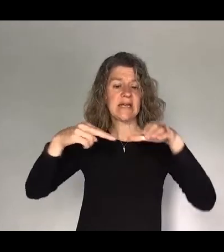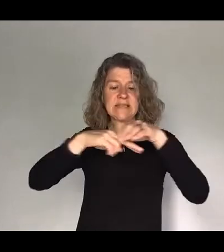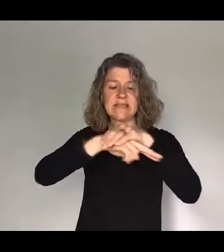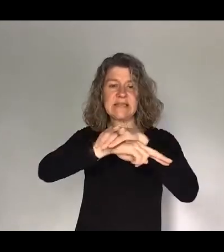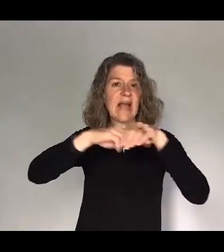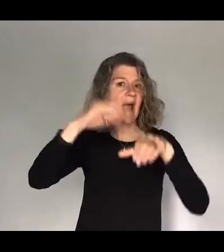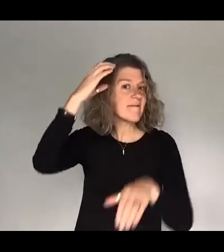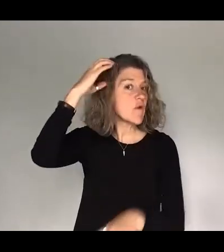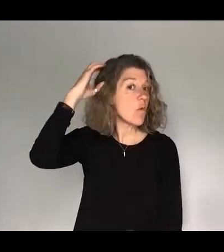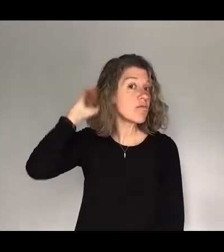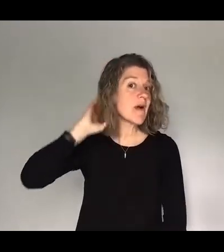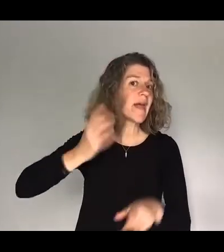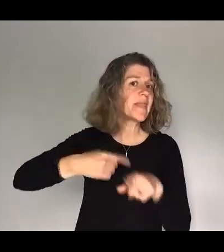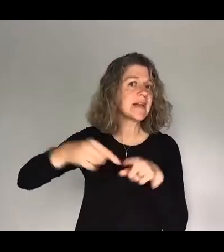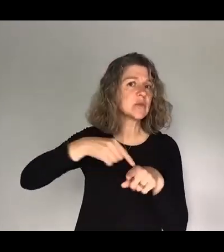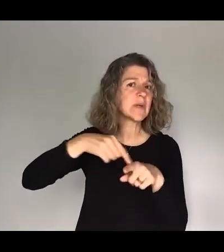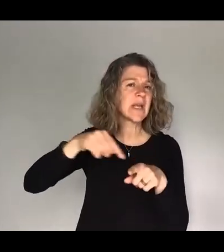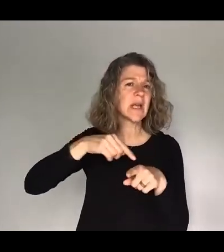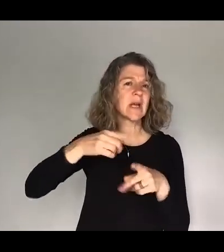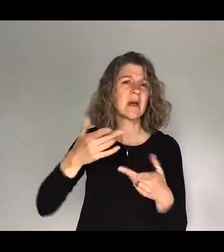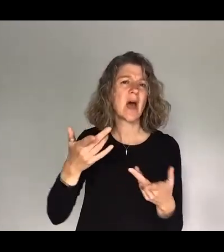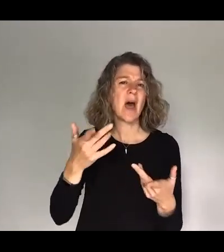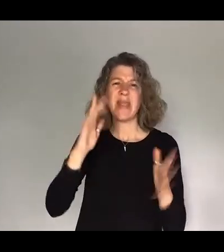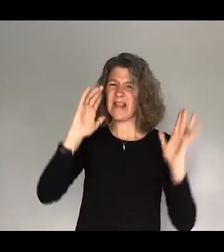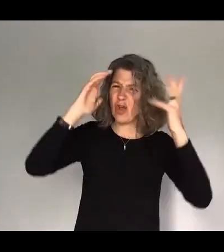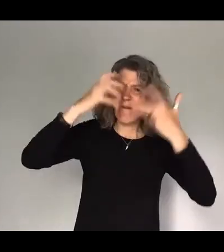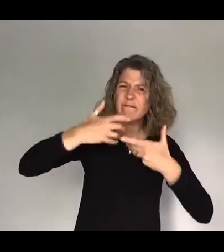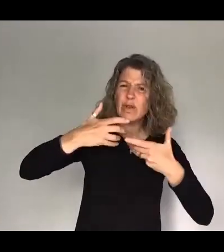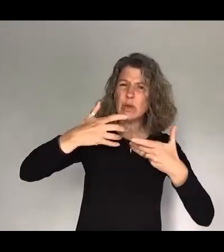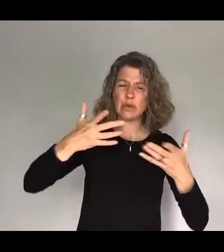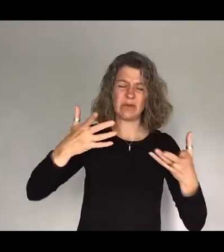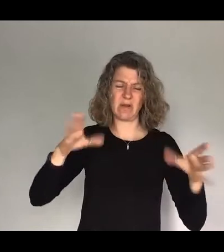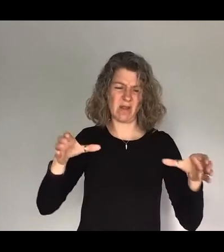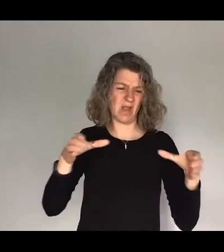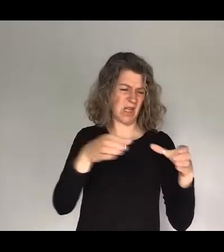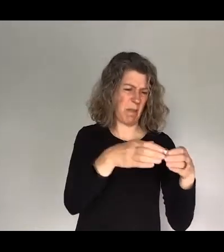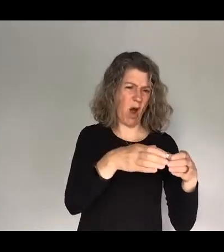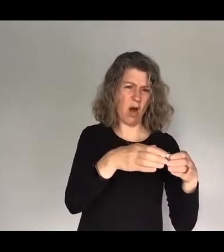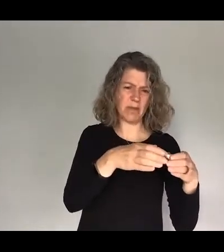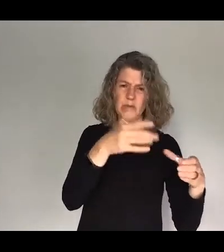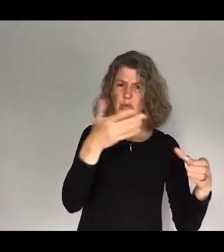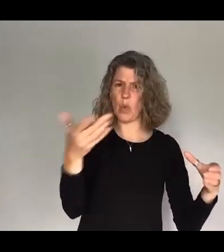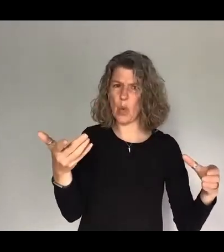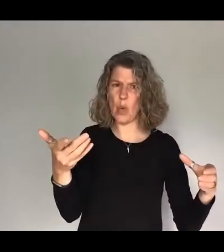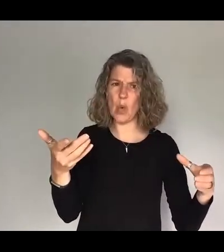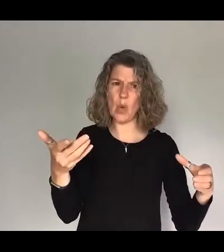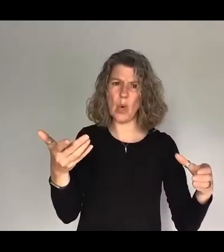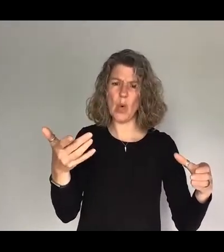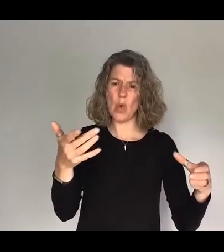even the doctor or the department that you're going to have this scan and it's actually giving you real anxiety and